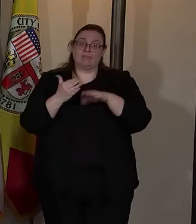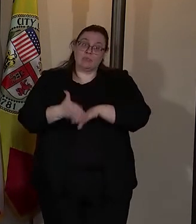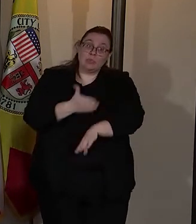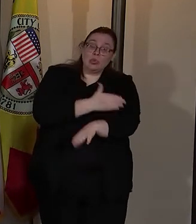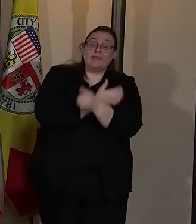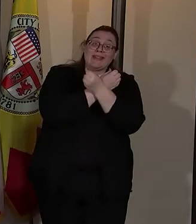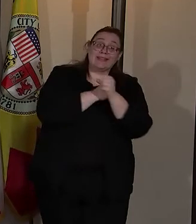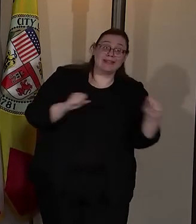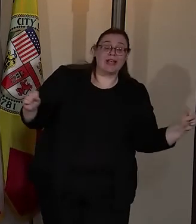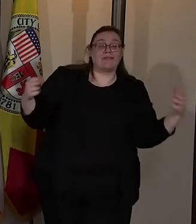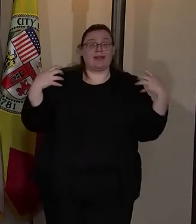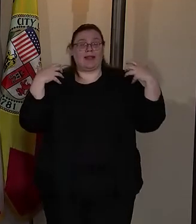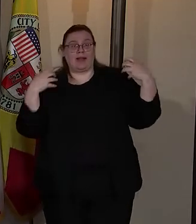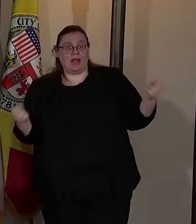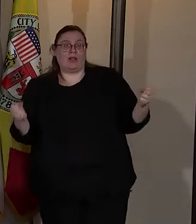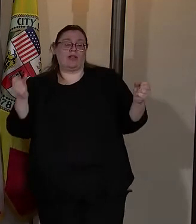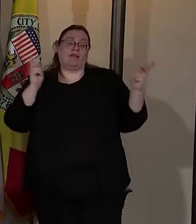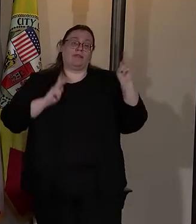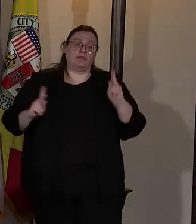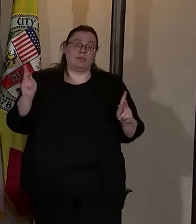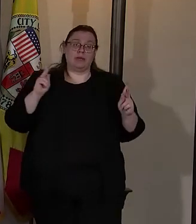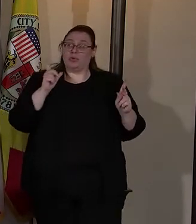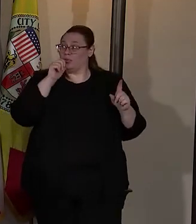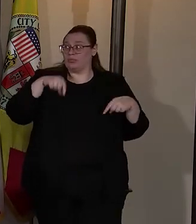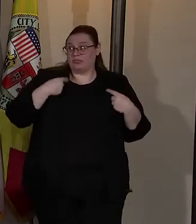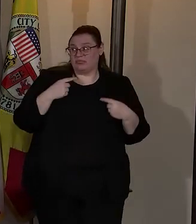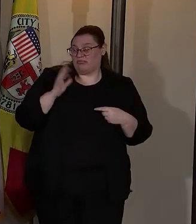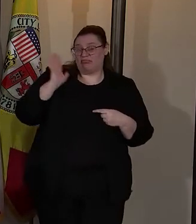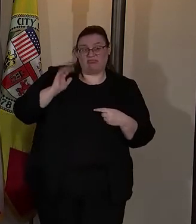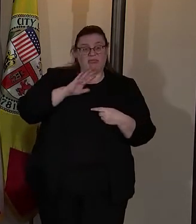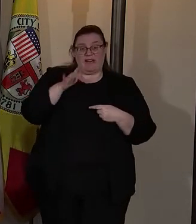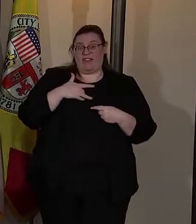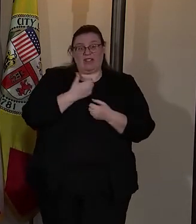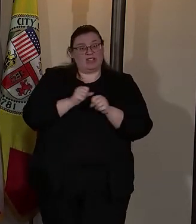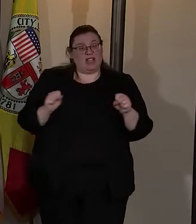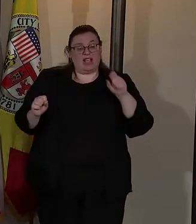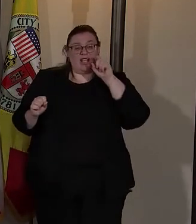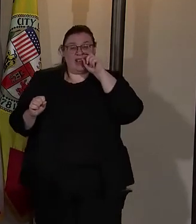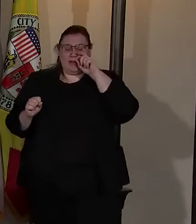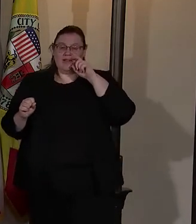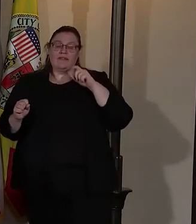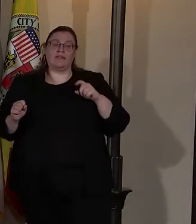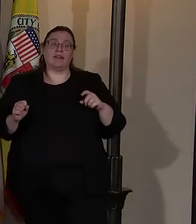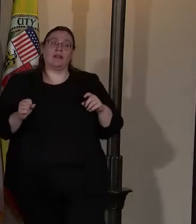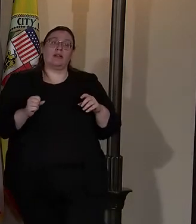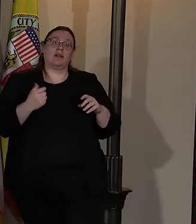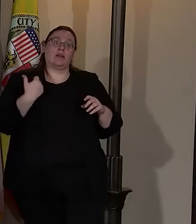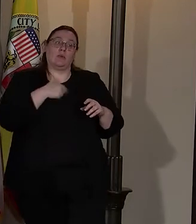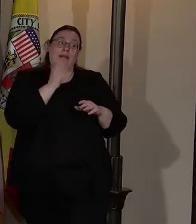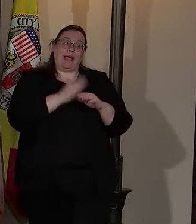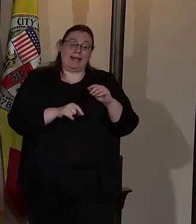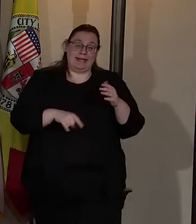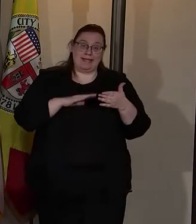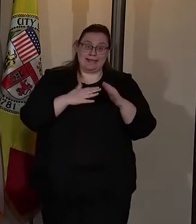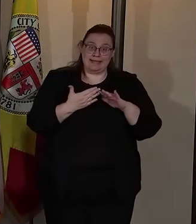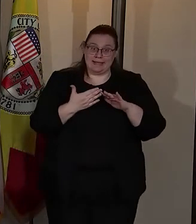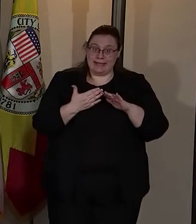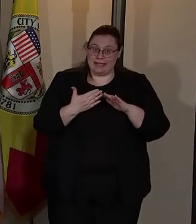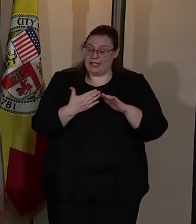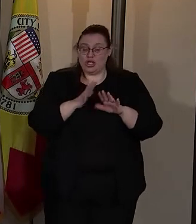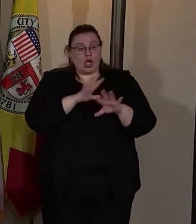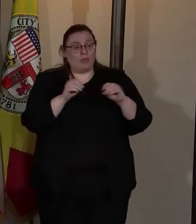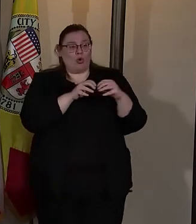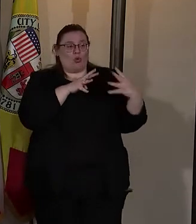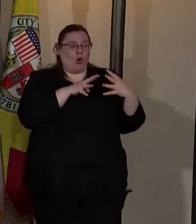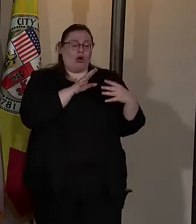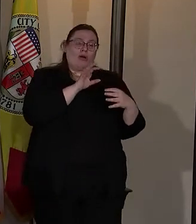safety and the well-being of people who have never felt safe. We ended in this city a war on gangs